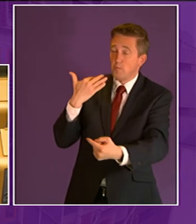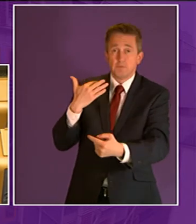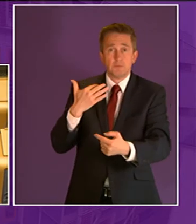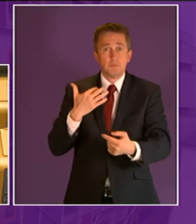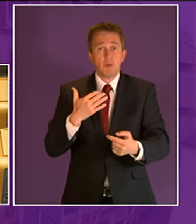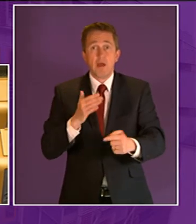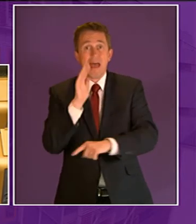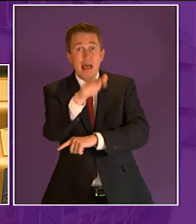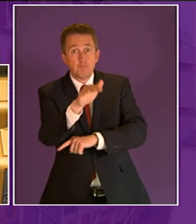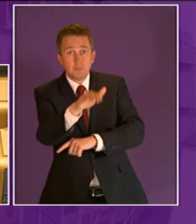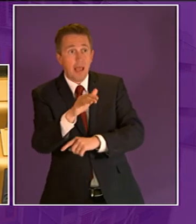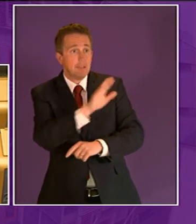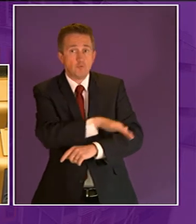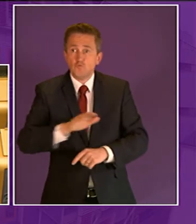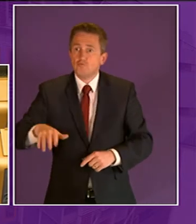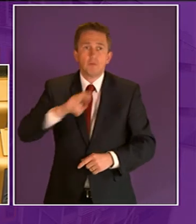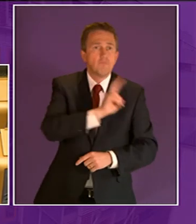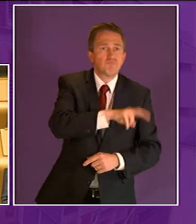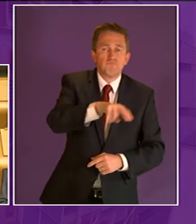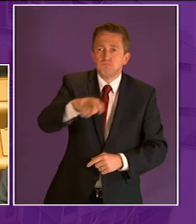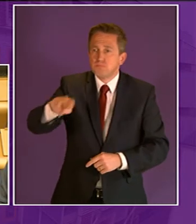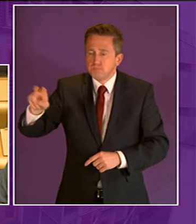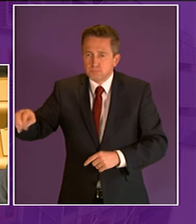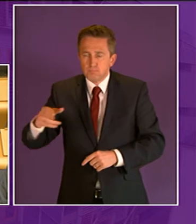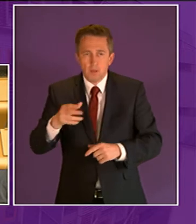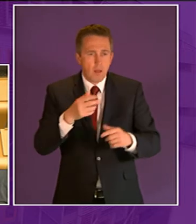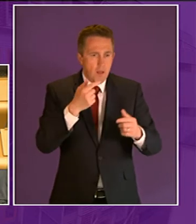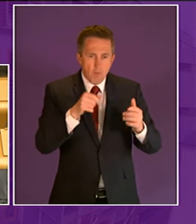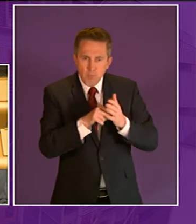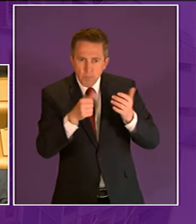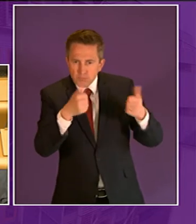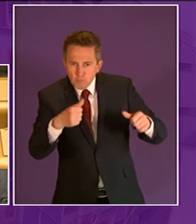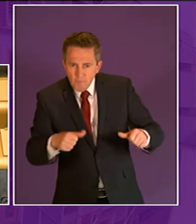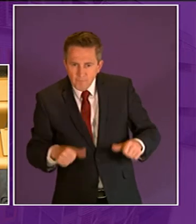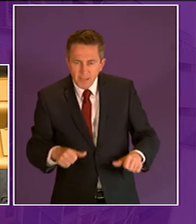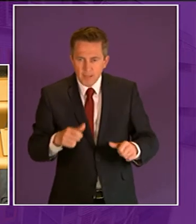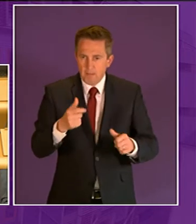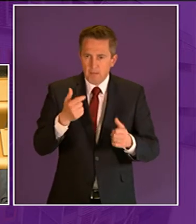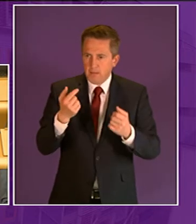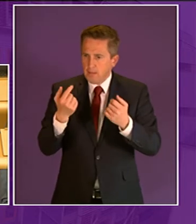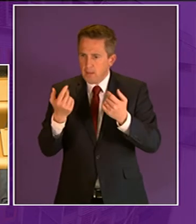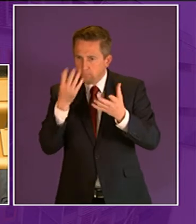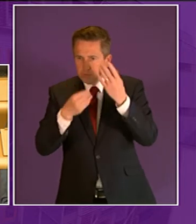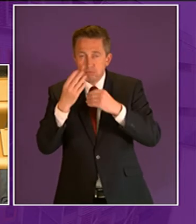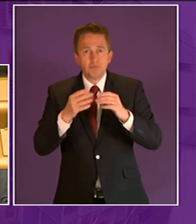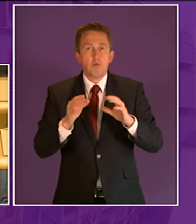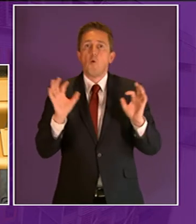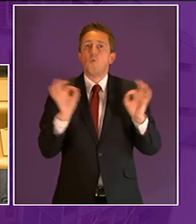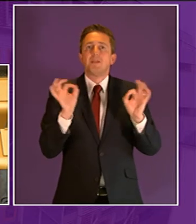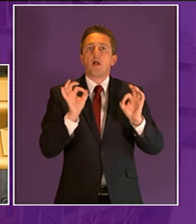have a chance to guide their own learning and develop problem solving skills in ways that are not possible in the confines of a school building a sense of